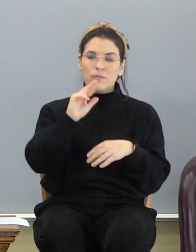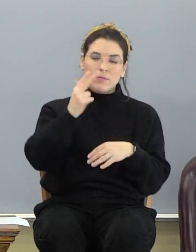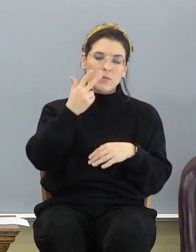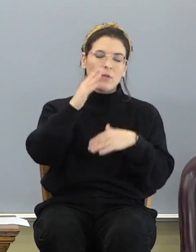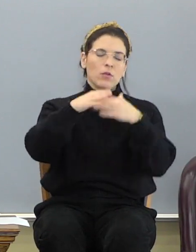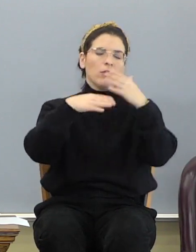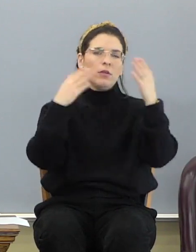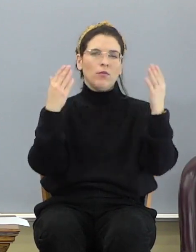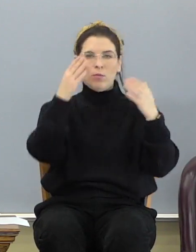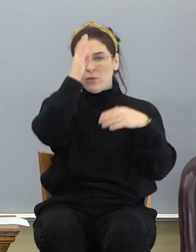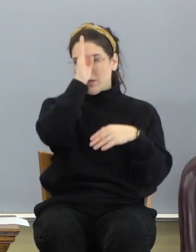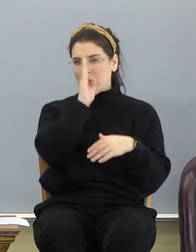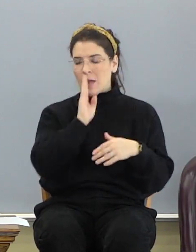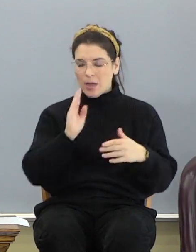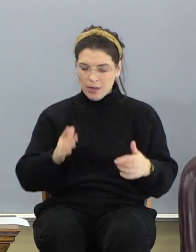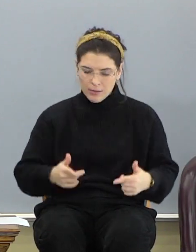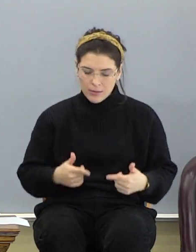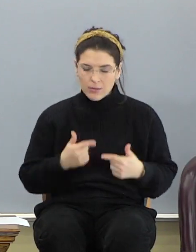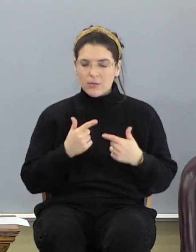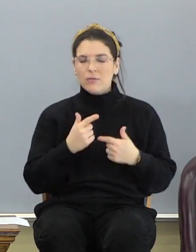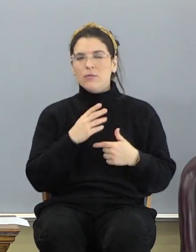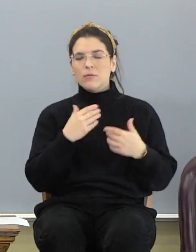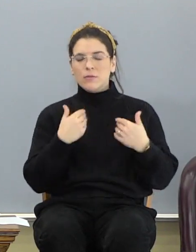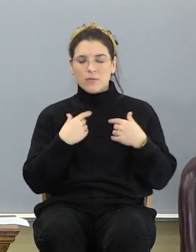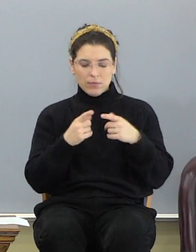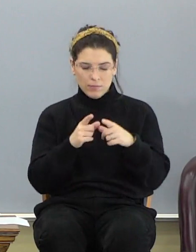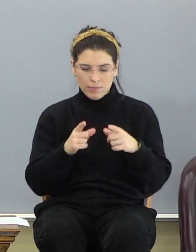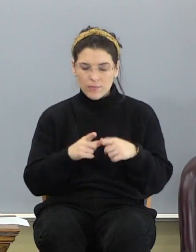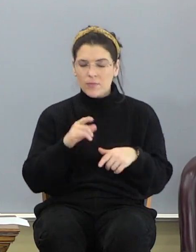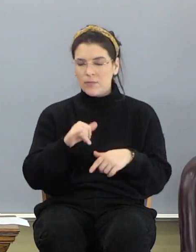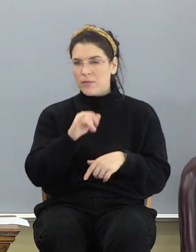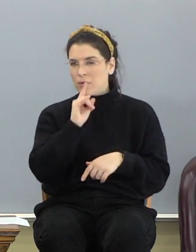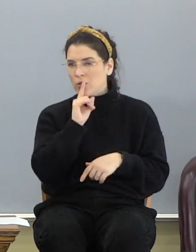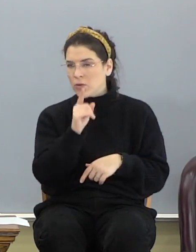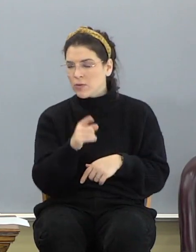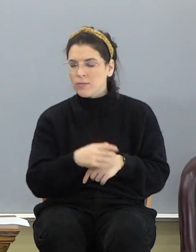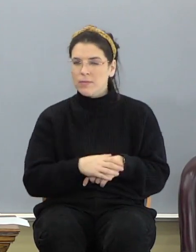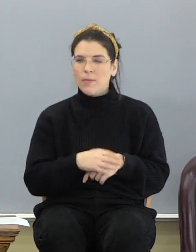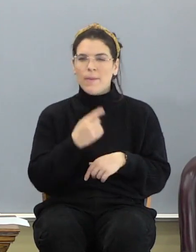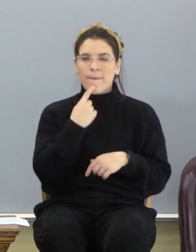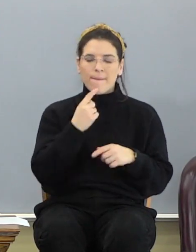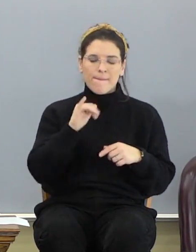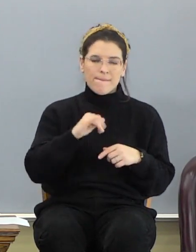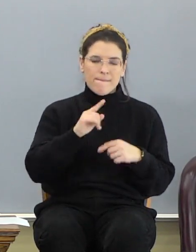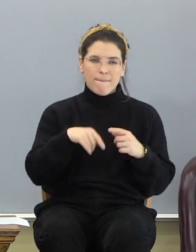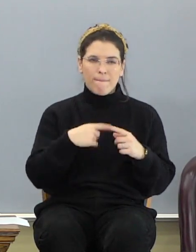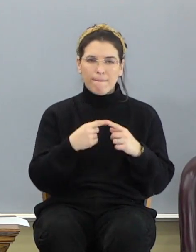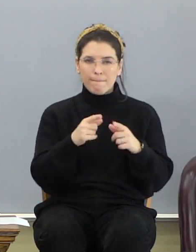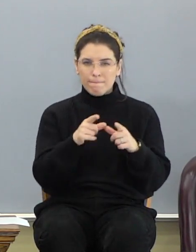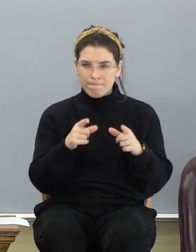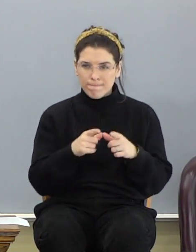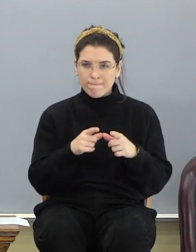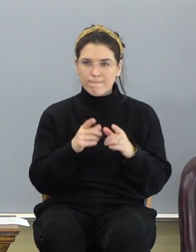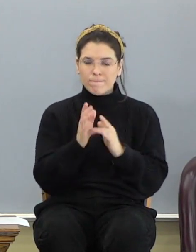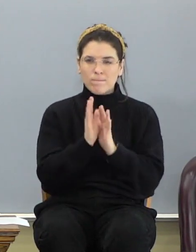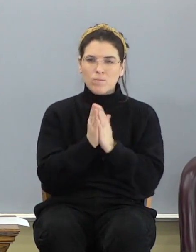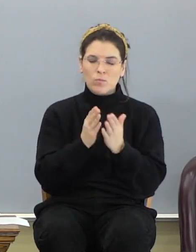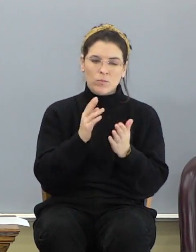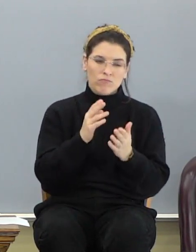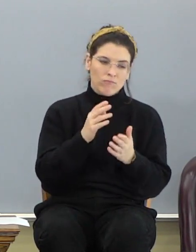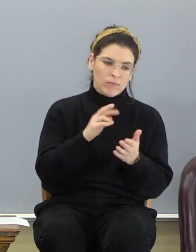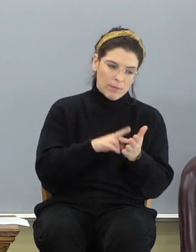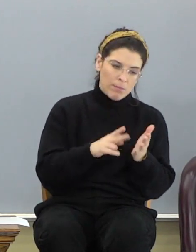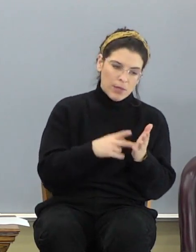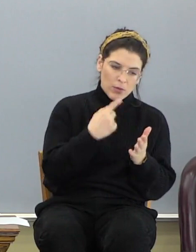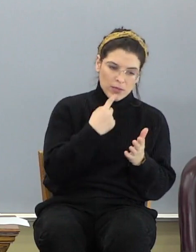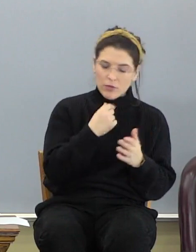heaven. It's where God lives. And it has a location that's real. And I say that about the location. Look, either the Bible means what it says or doesn't